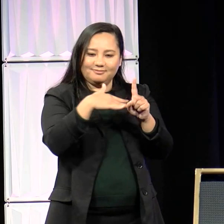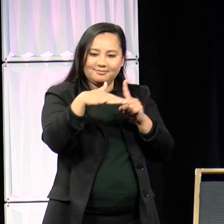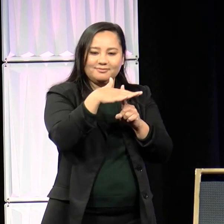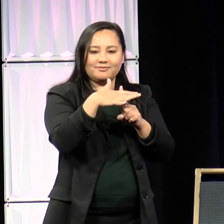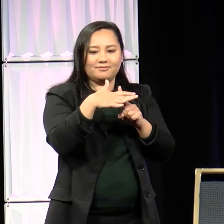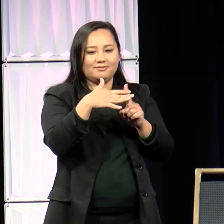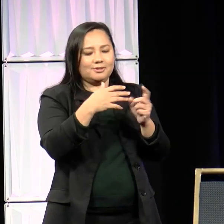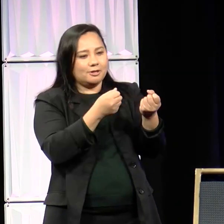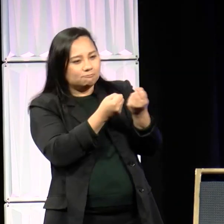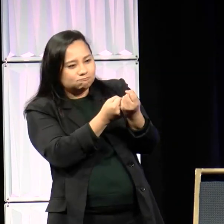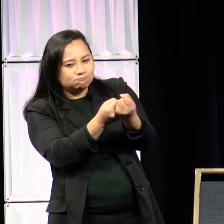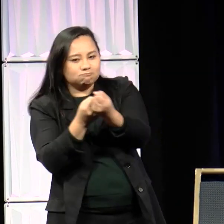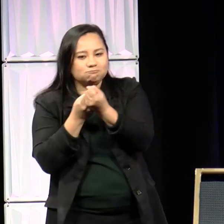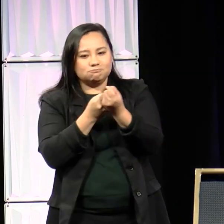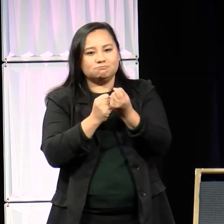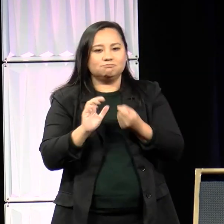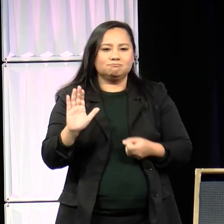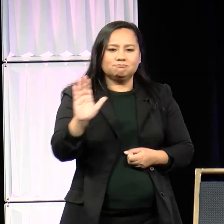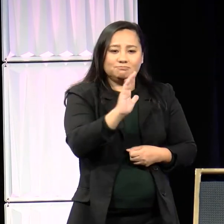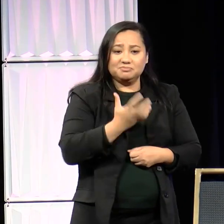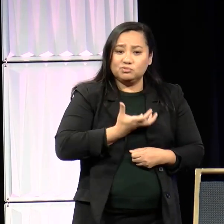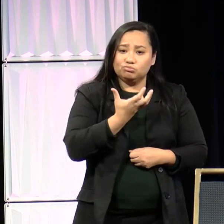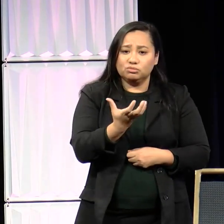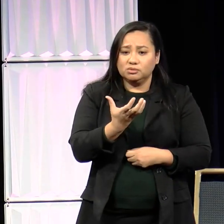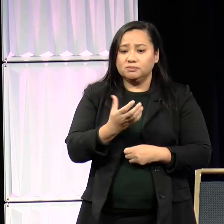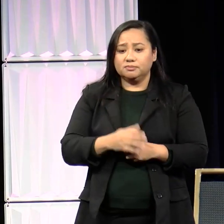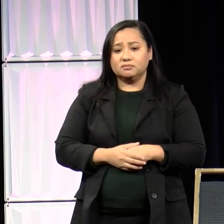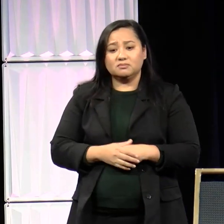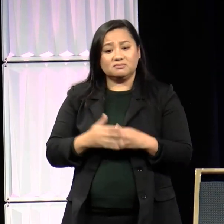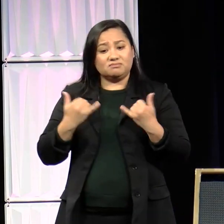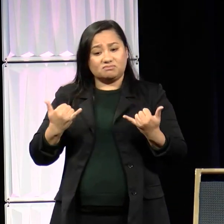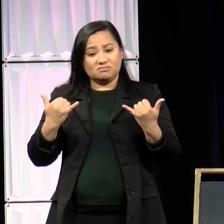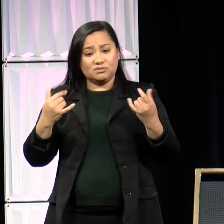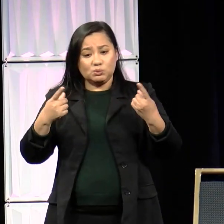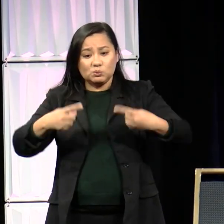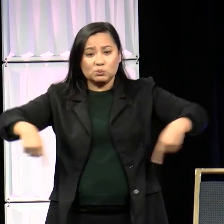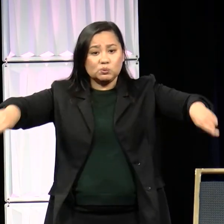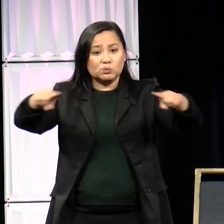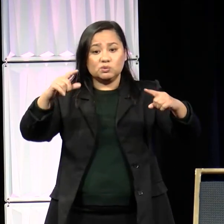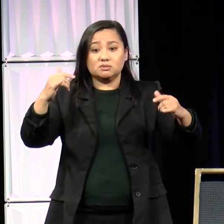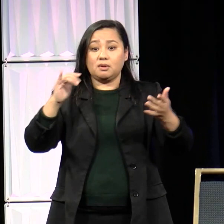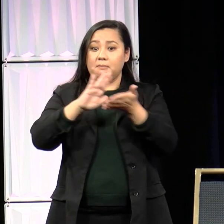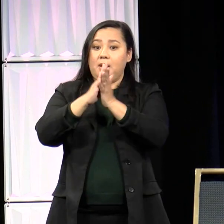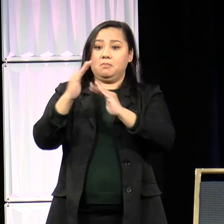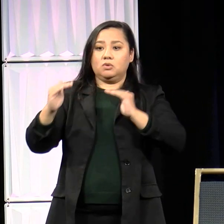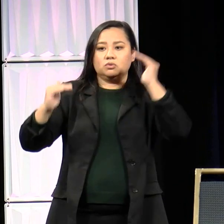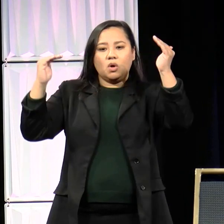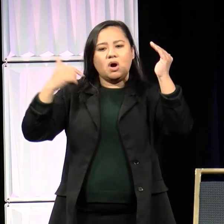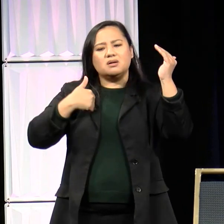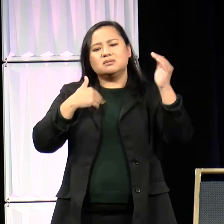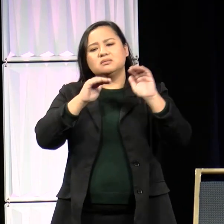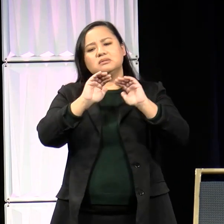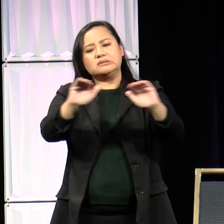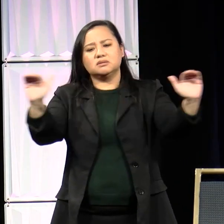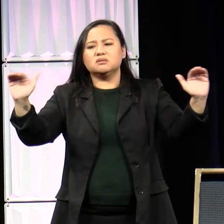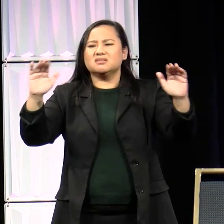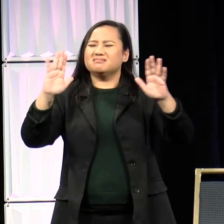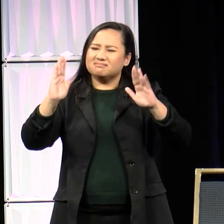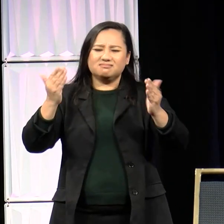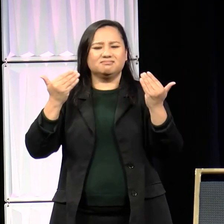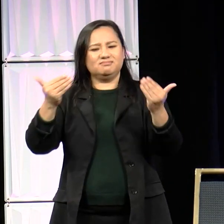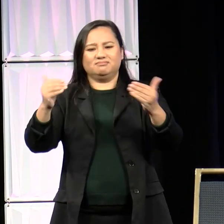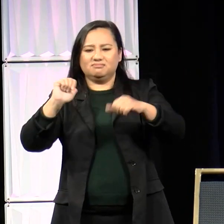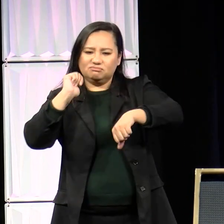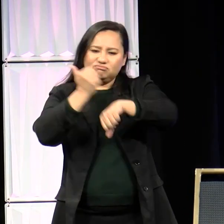Today, as we are all now the adults, I'm asking us to create that type of world for countless young people, a world that our inner